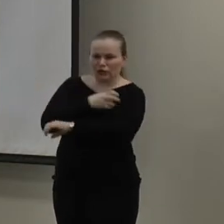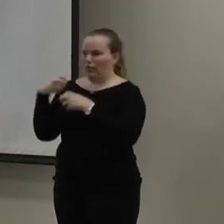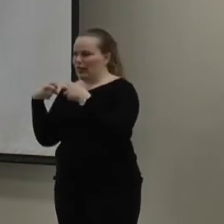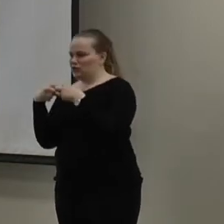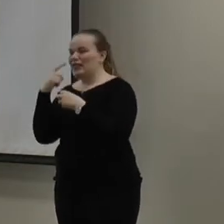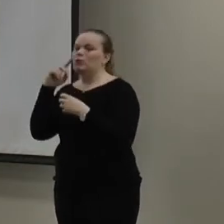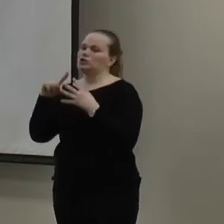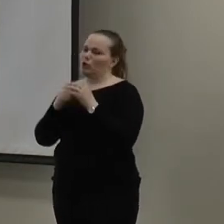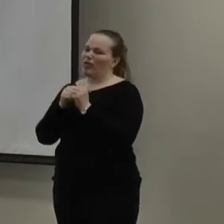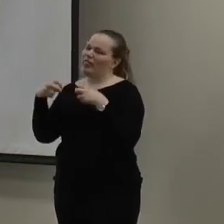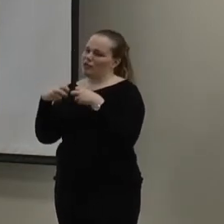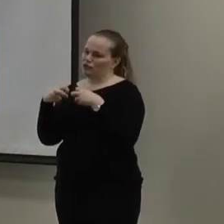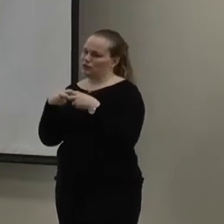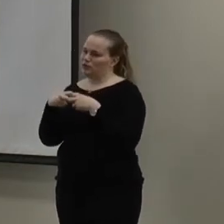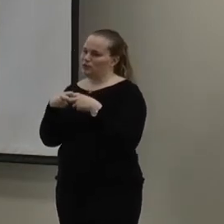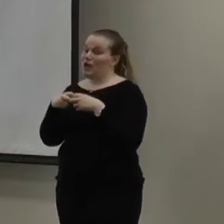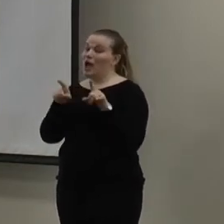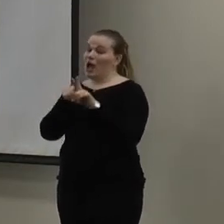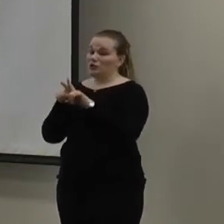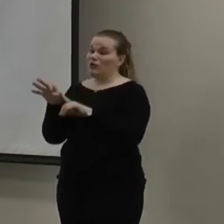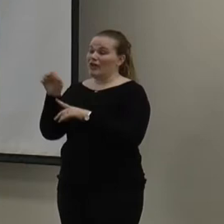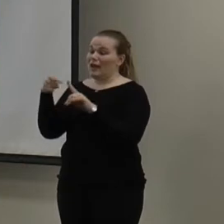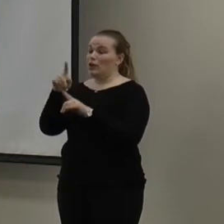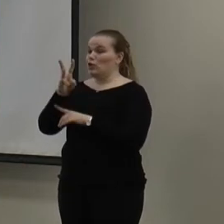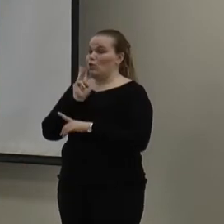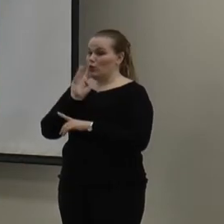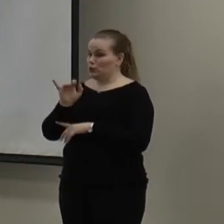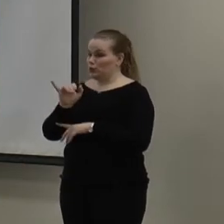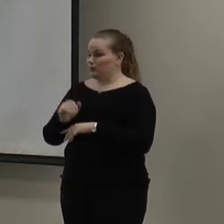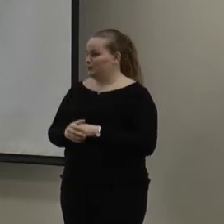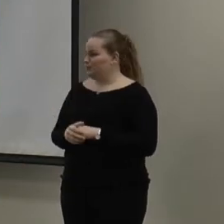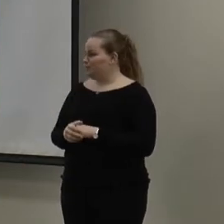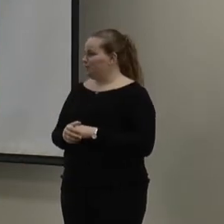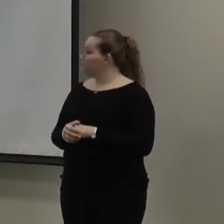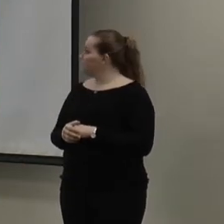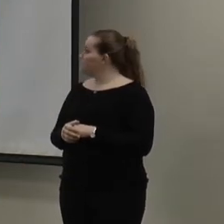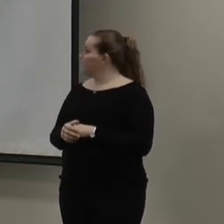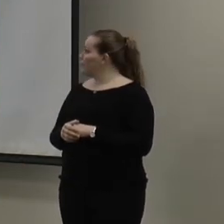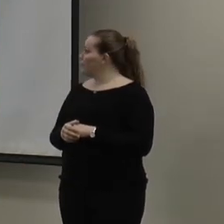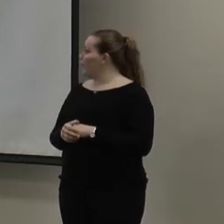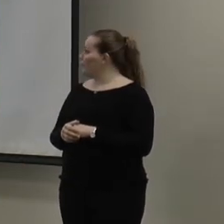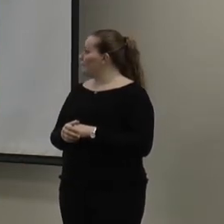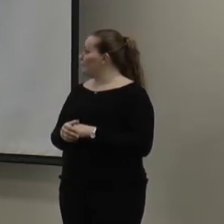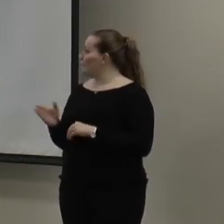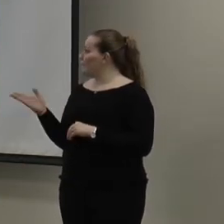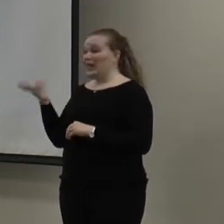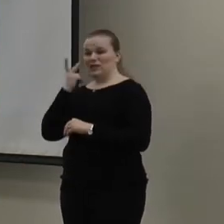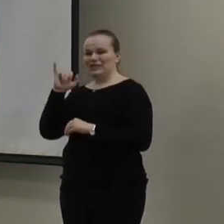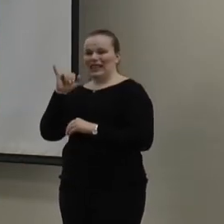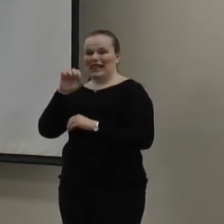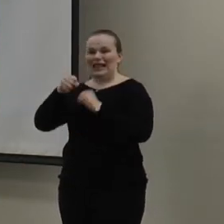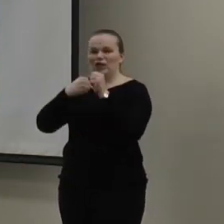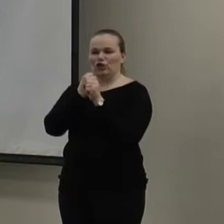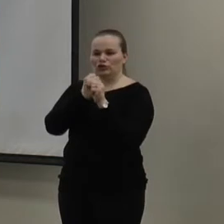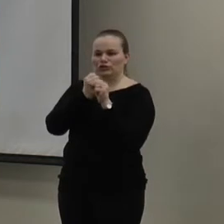And we're going to start with electric. But this is also where you can go to find out about your water consumption. And then you can see basically like a year's